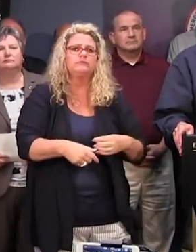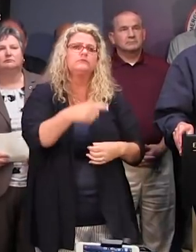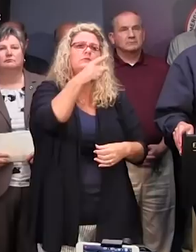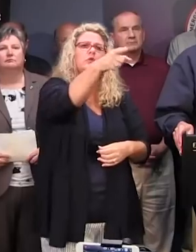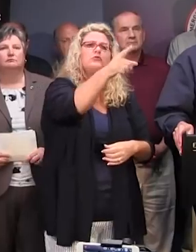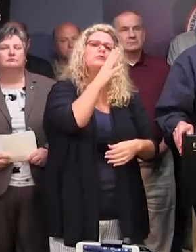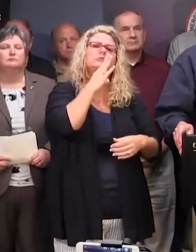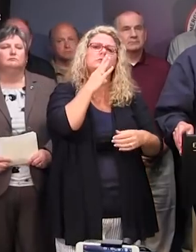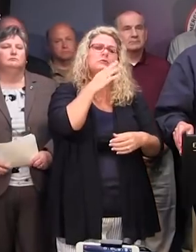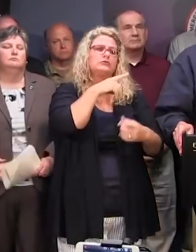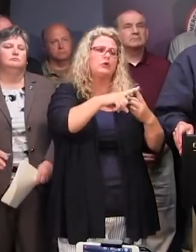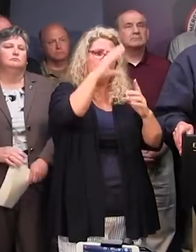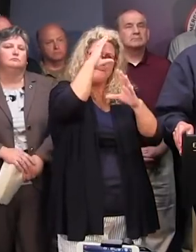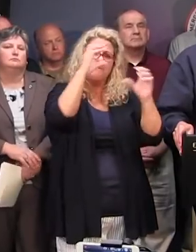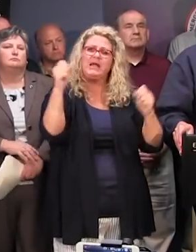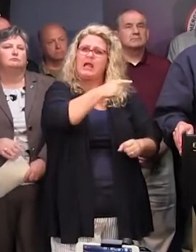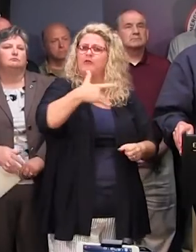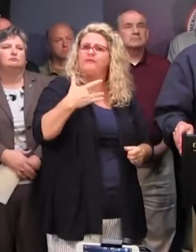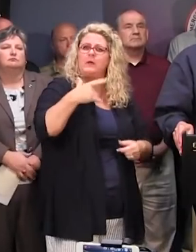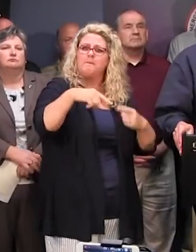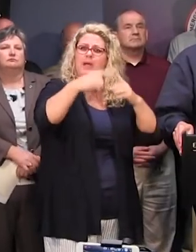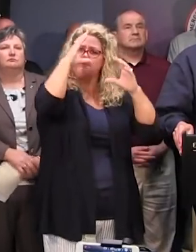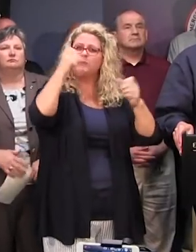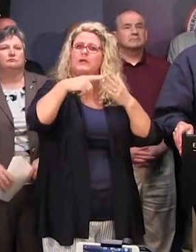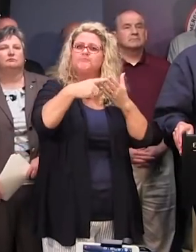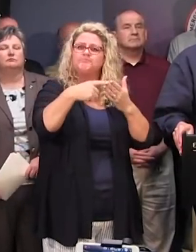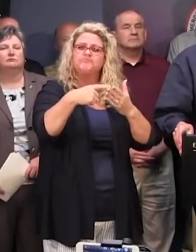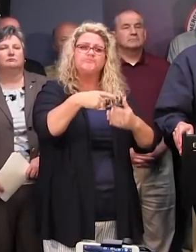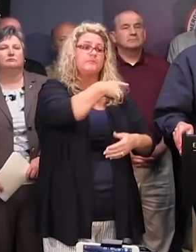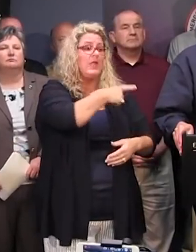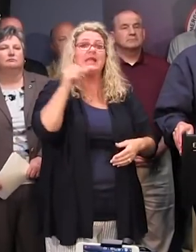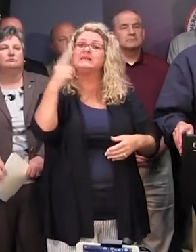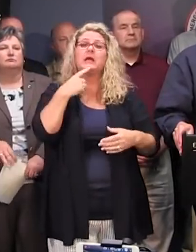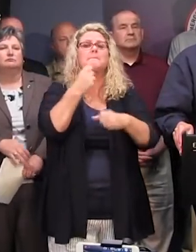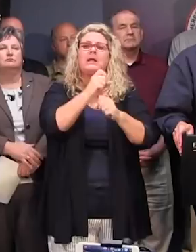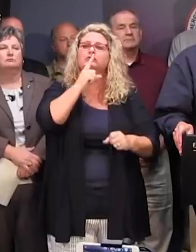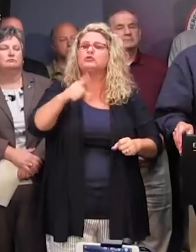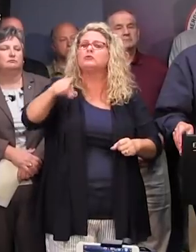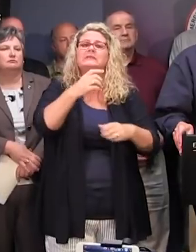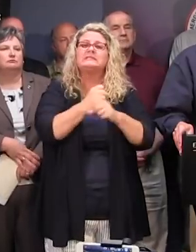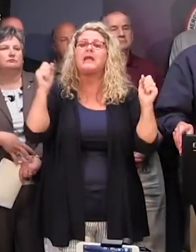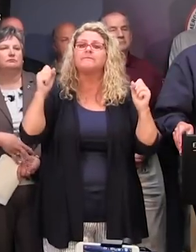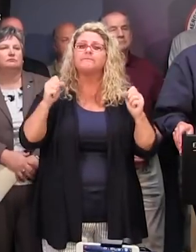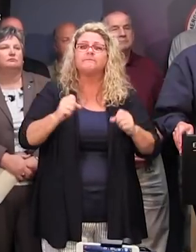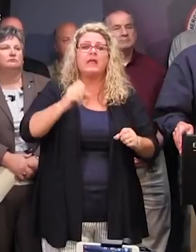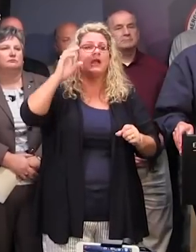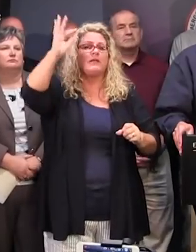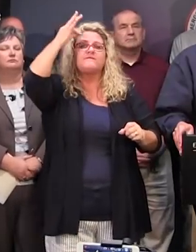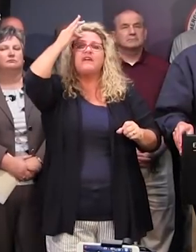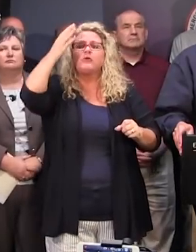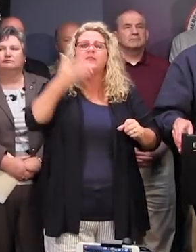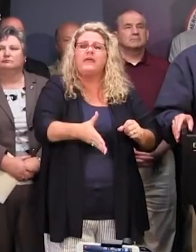to the President. What sense are you getting from him in those conversations? He wants to be sure that we are safe and that the federal establishment is at our